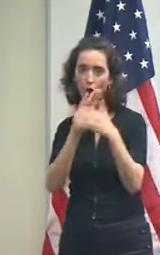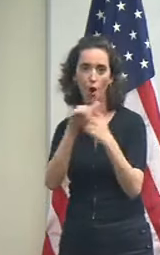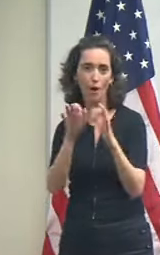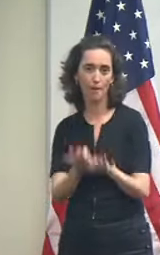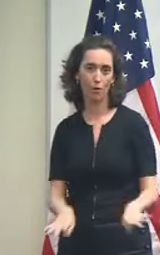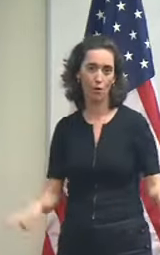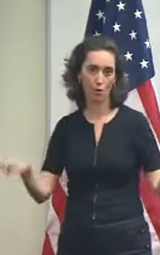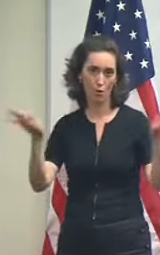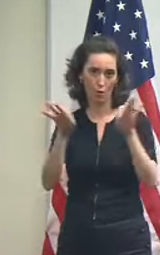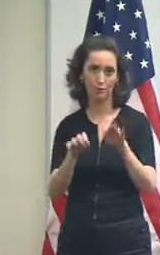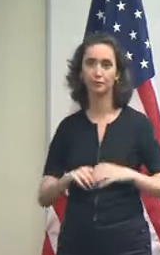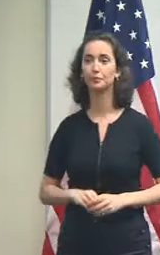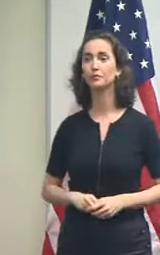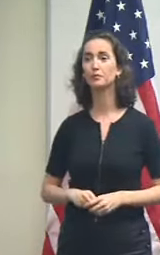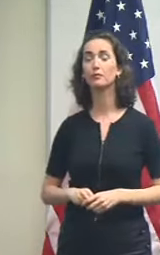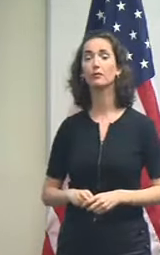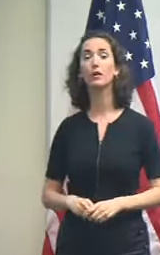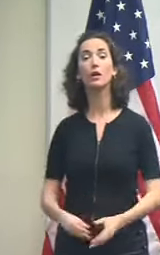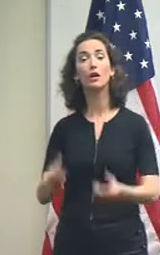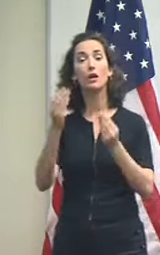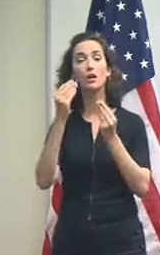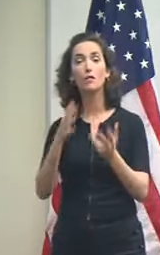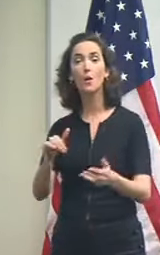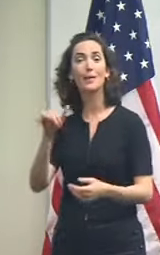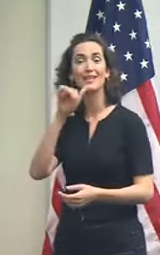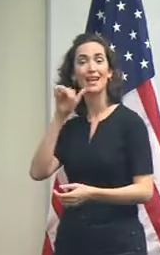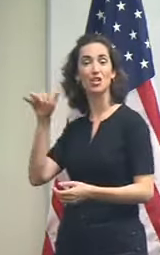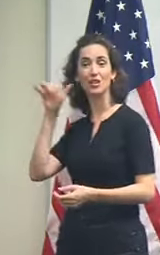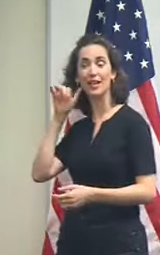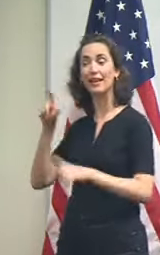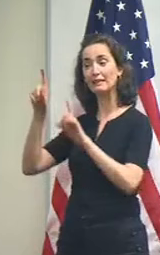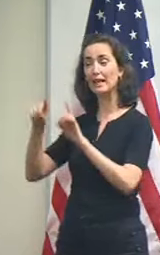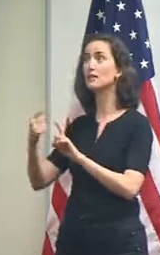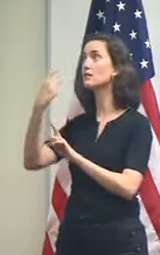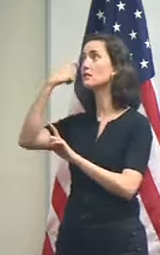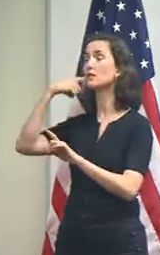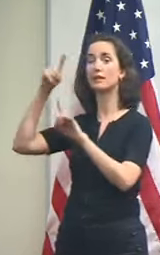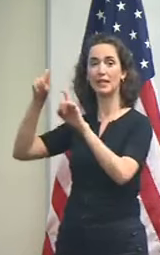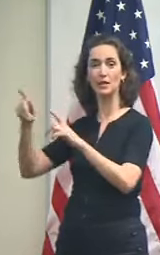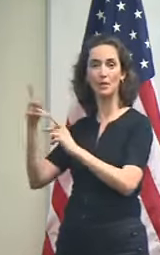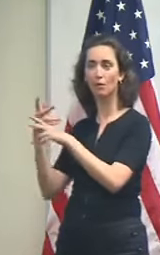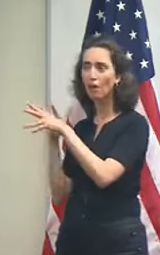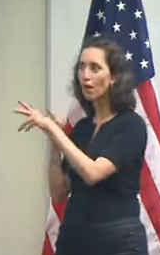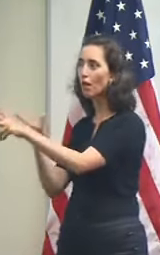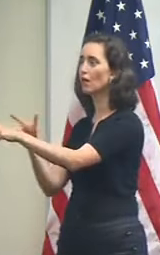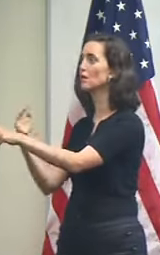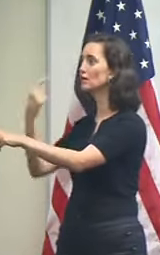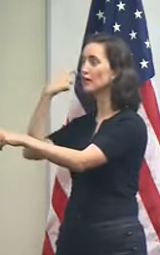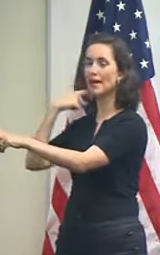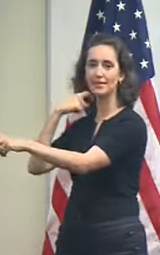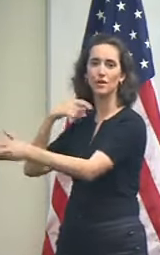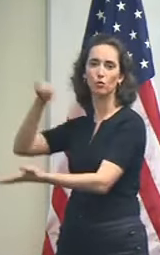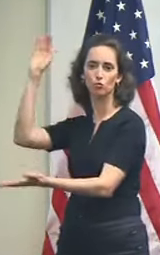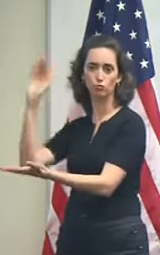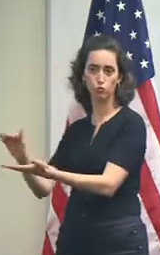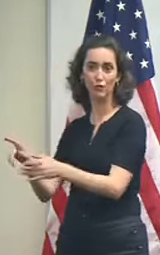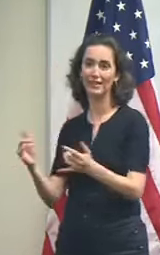Testing yesterday and today will be way down in terms of our community test sites. We hope